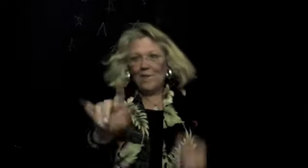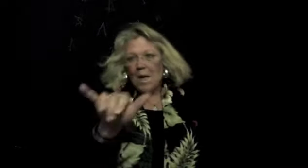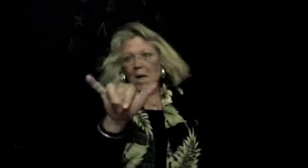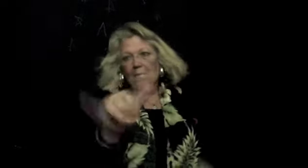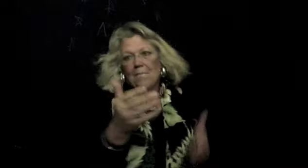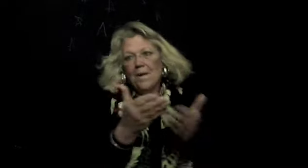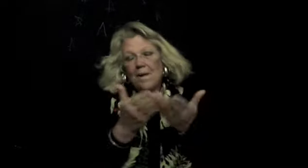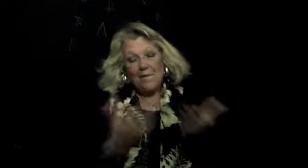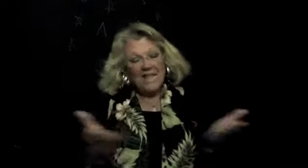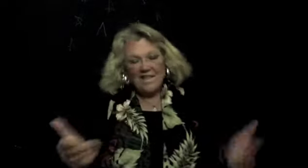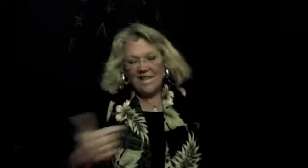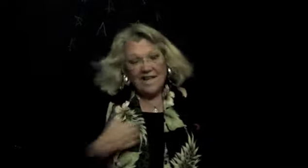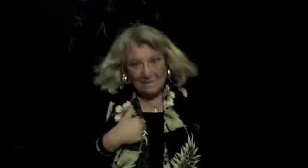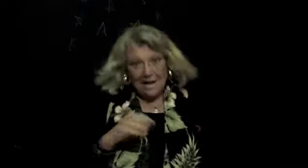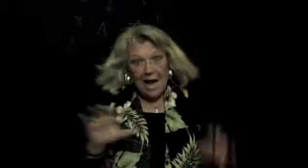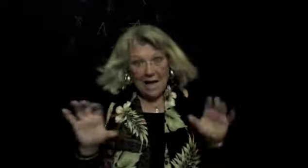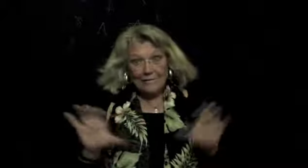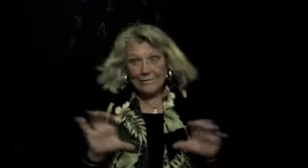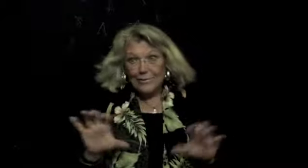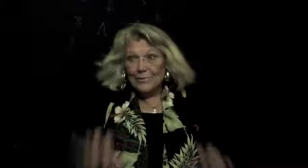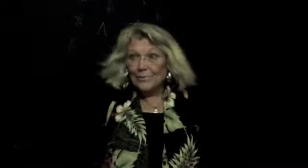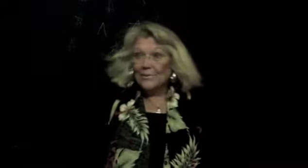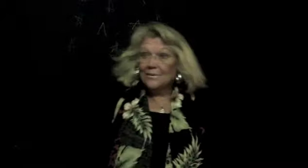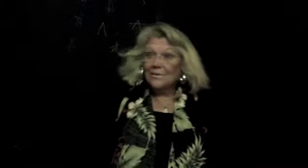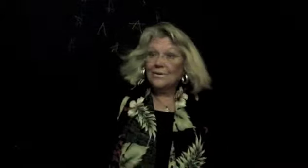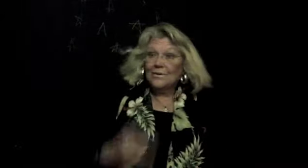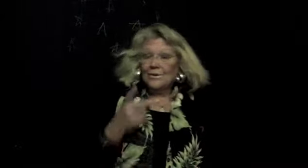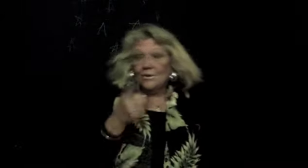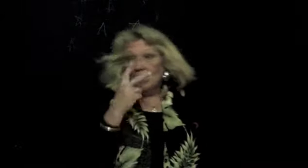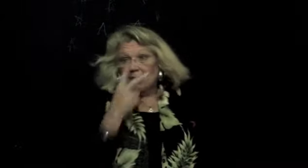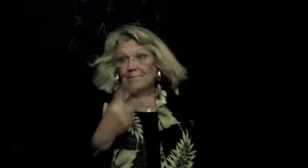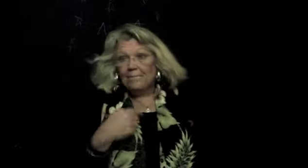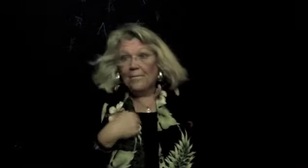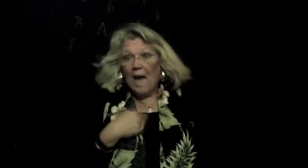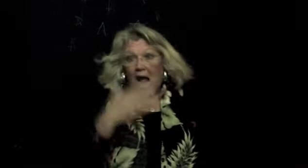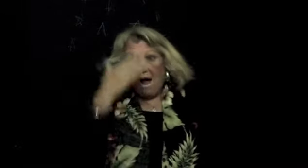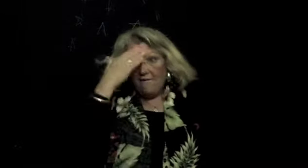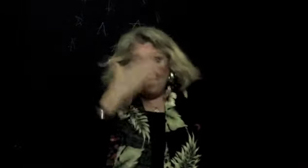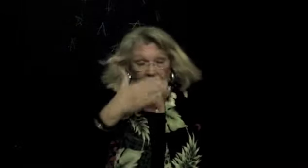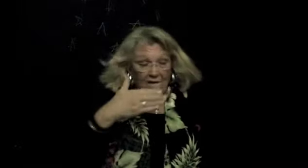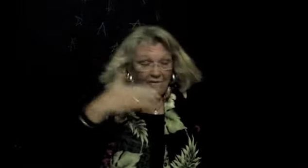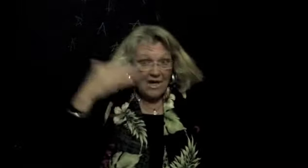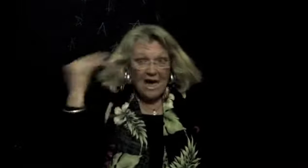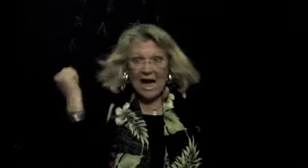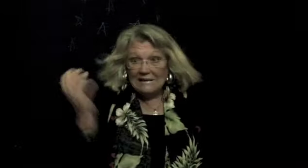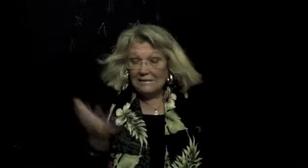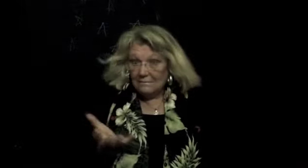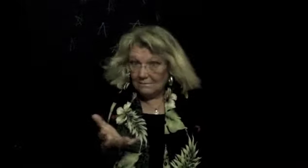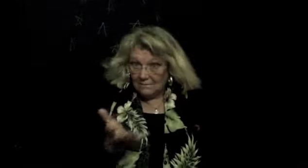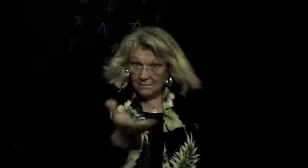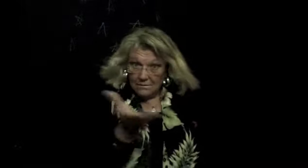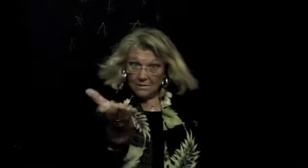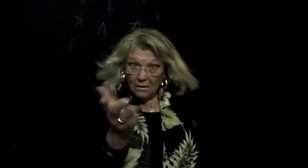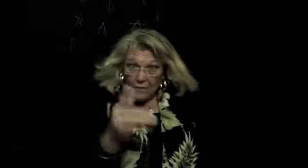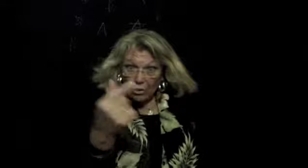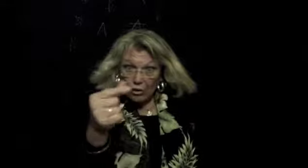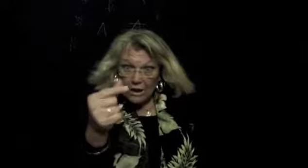But these things I do To see I've forgotten If they're green